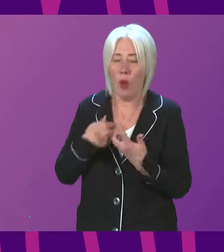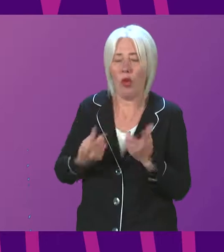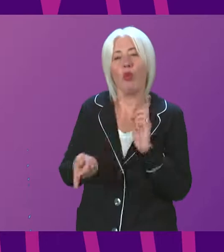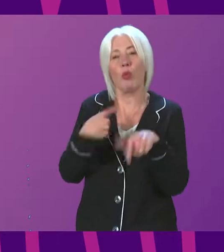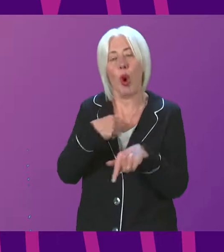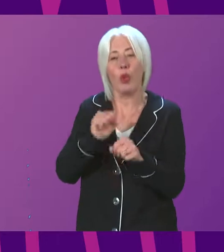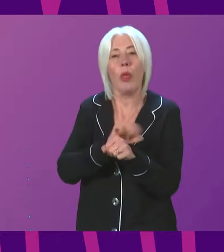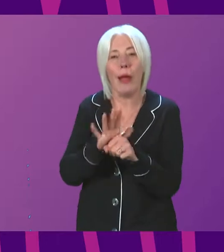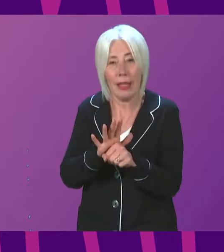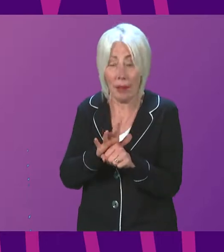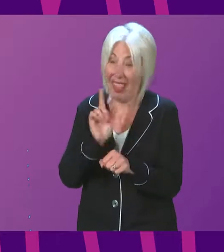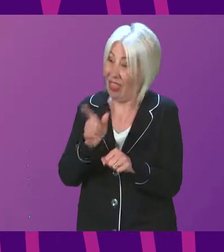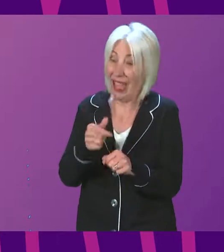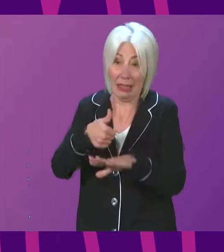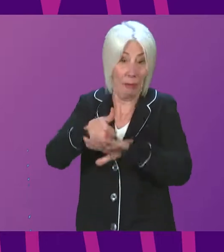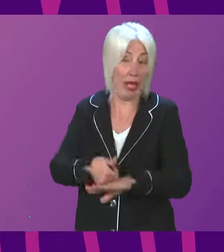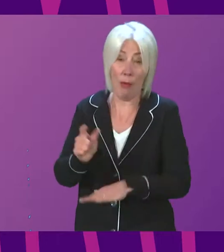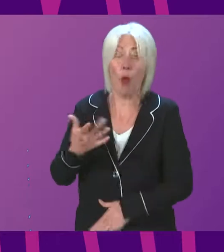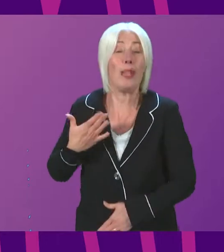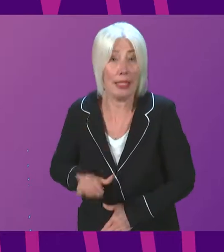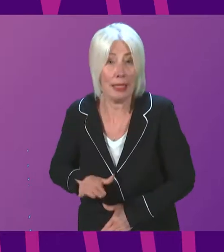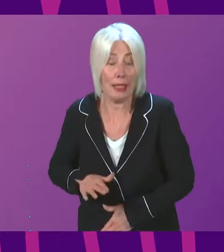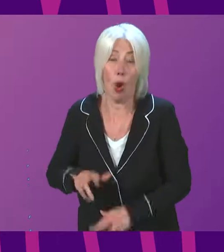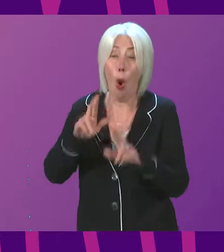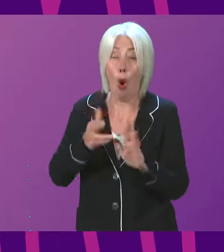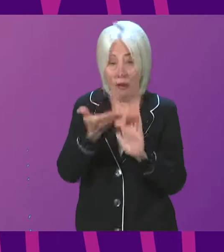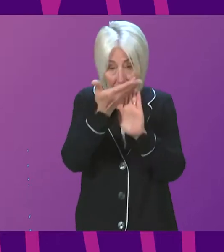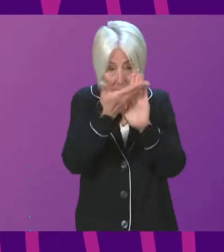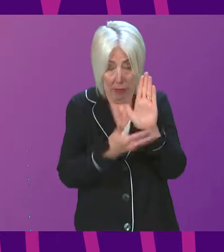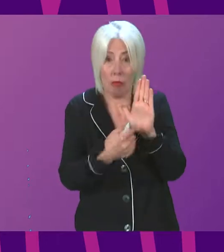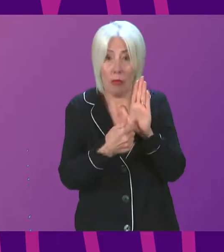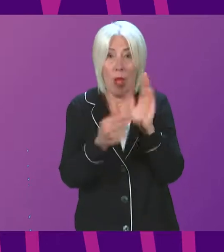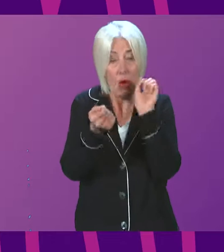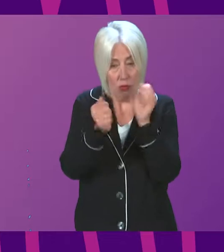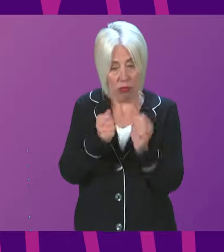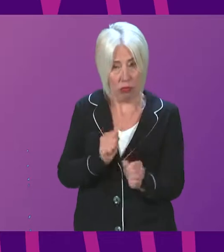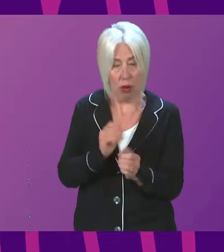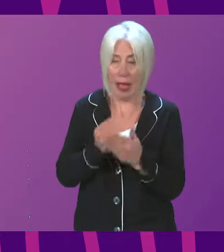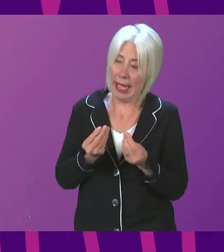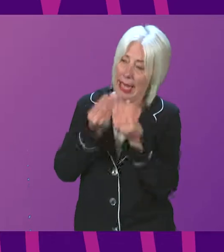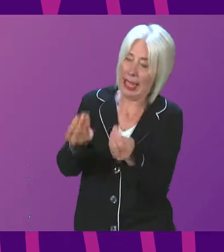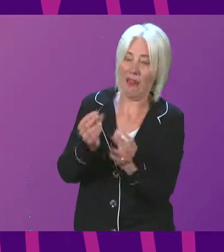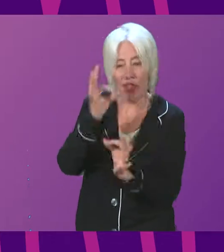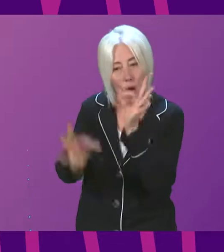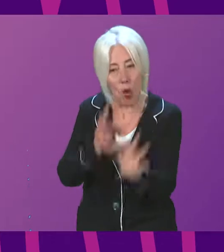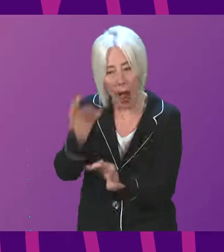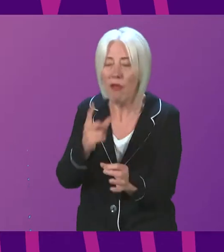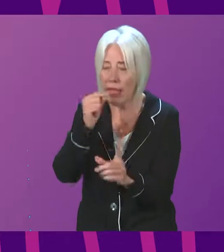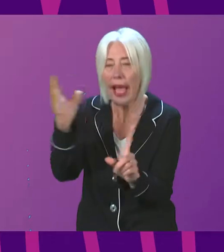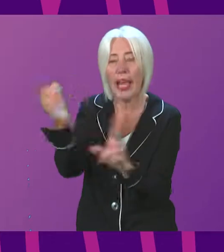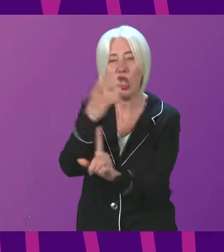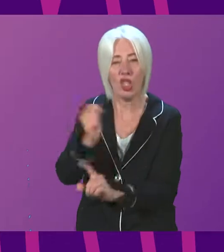is no less than what is needed, and I hope these terms of reference amendments further equip the inquiry to achieve this objective.